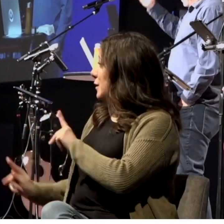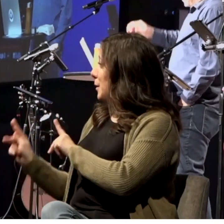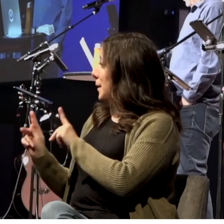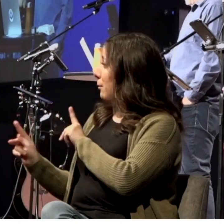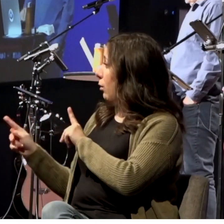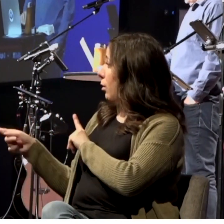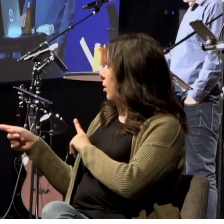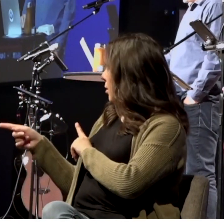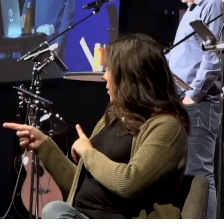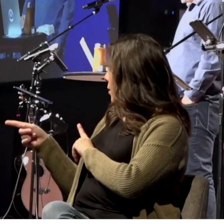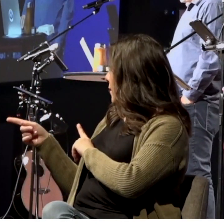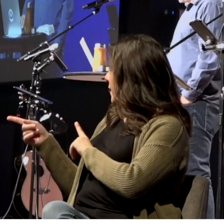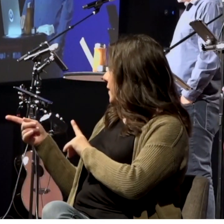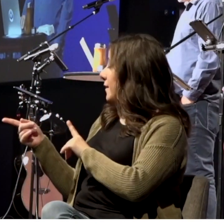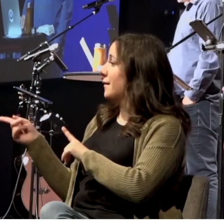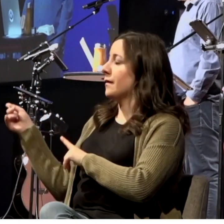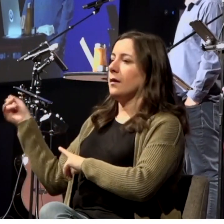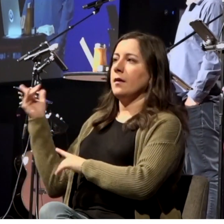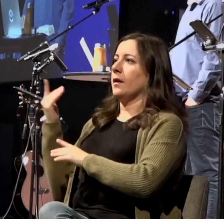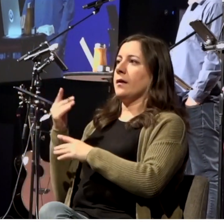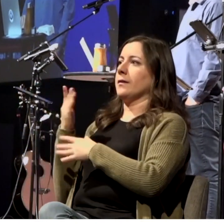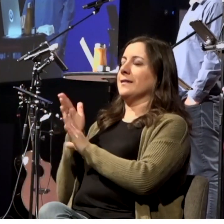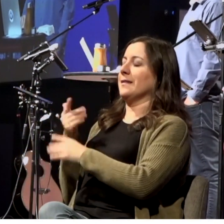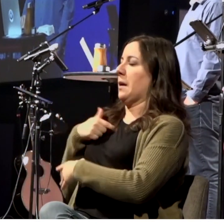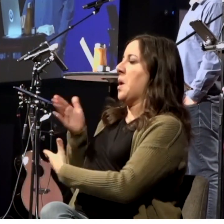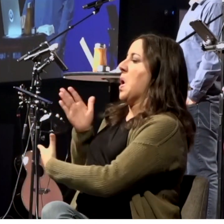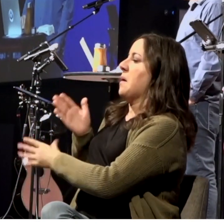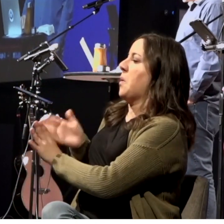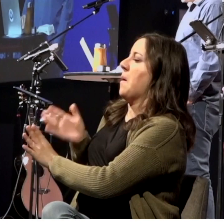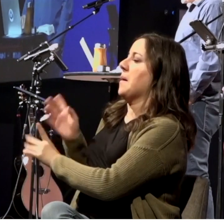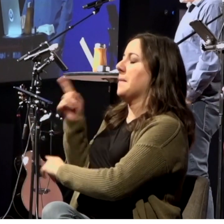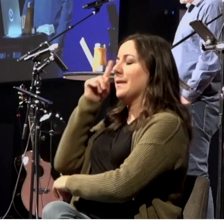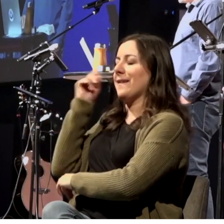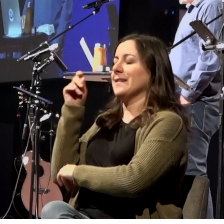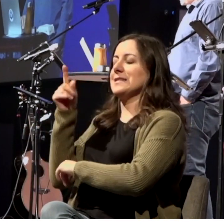I'm going to overwhelm everybody on Easter it's okay we'll stay here as long as you want we'll baptize you